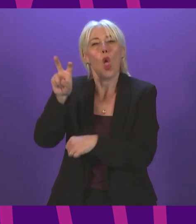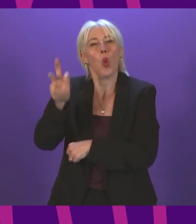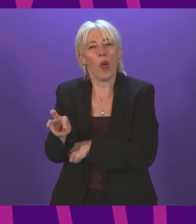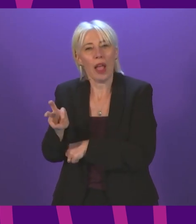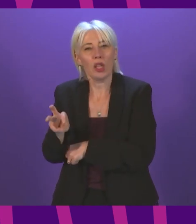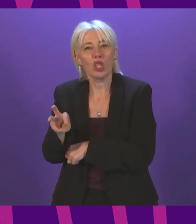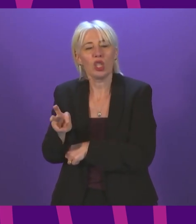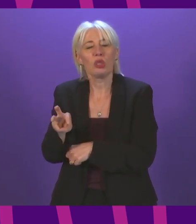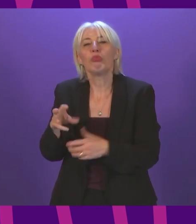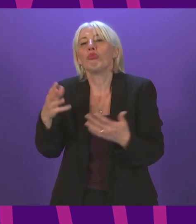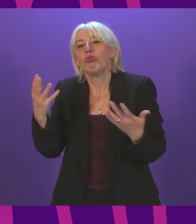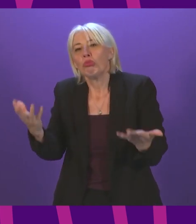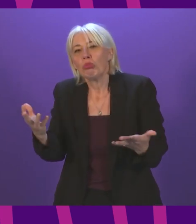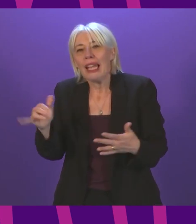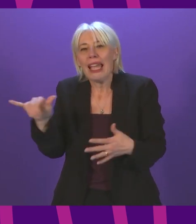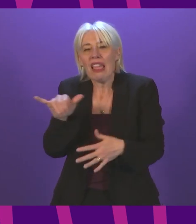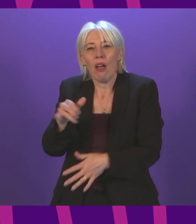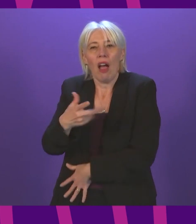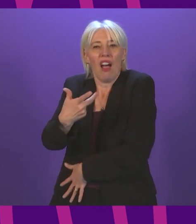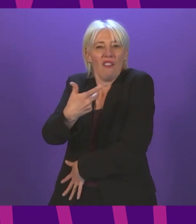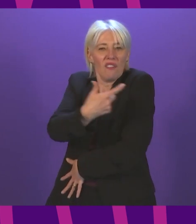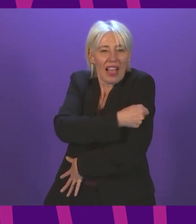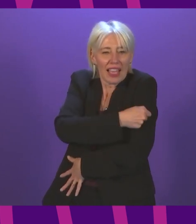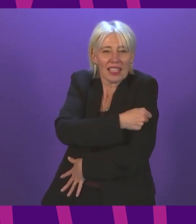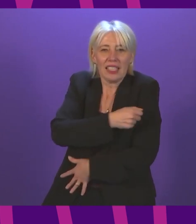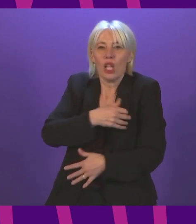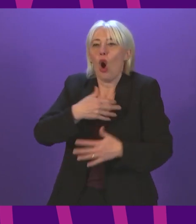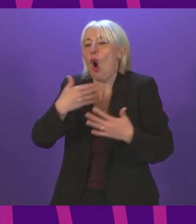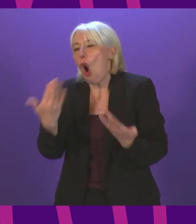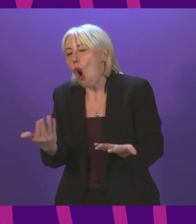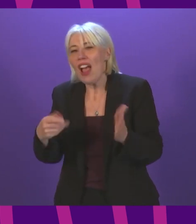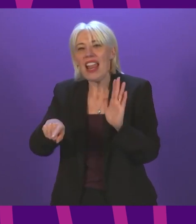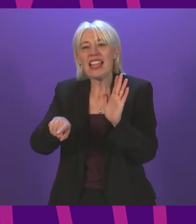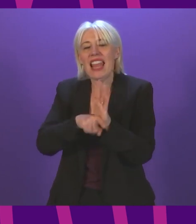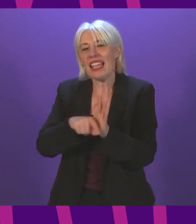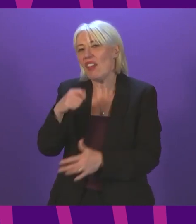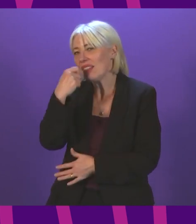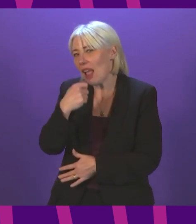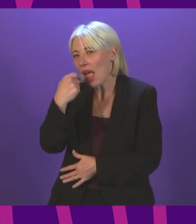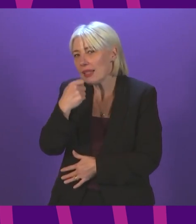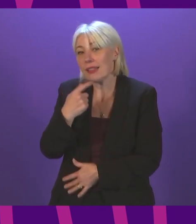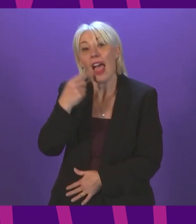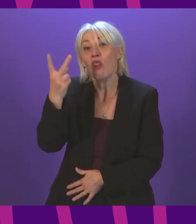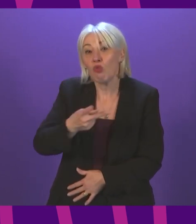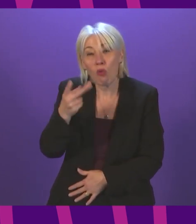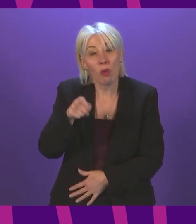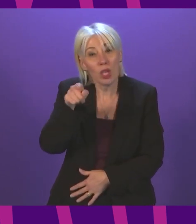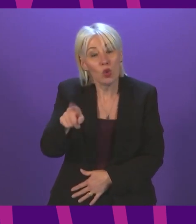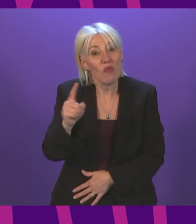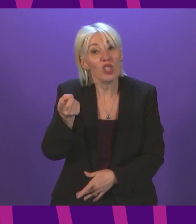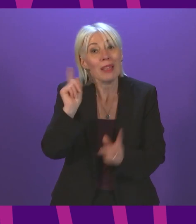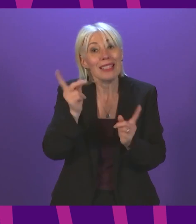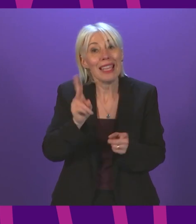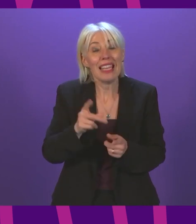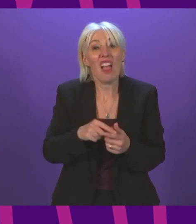a vaccine or a negative test. And I repeat again to the First Minister, making sure